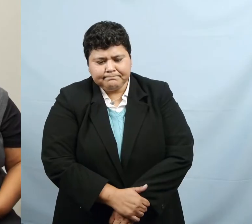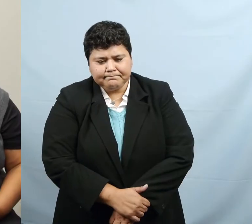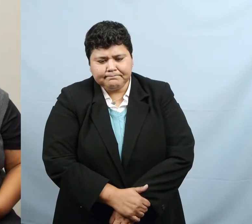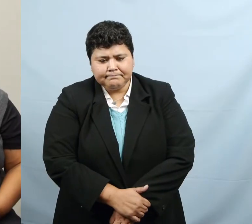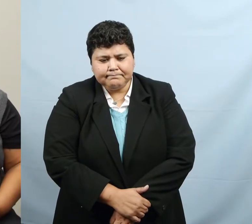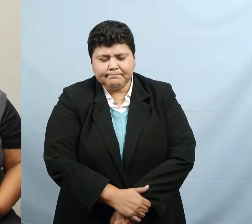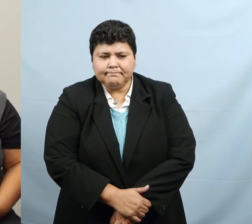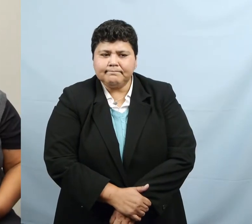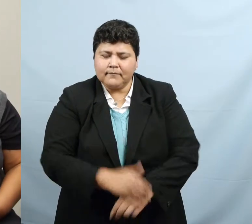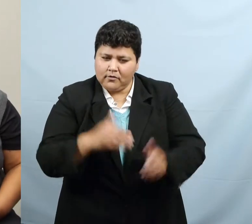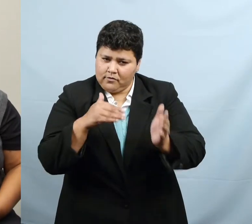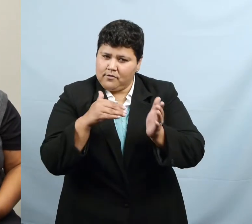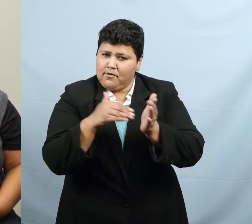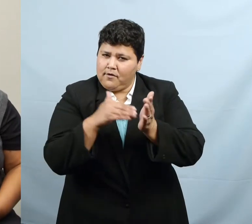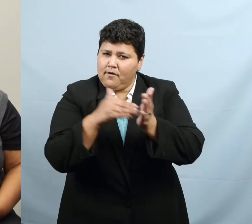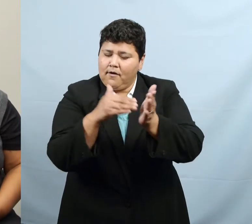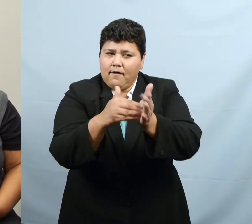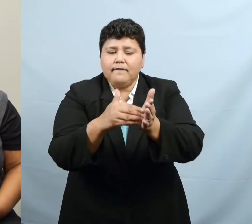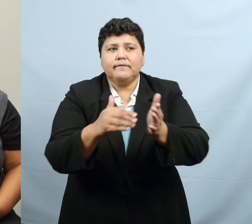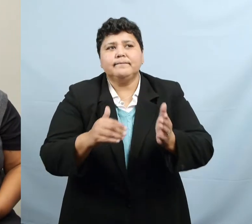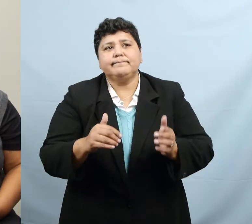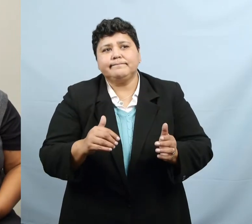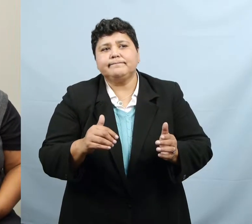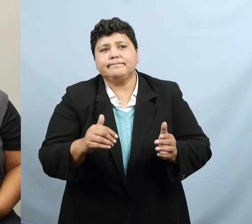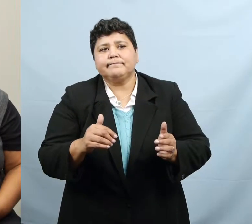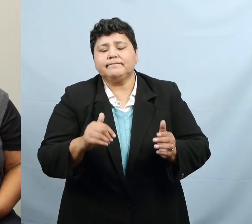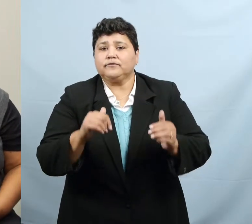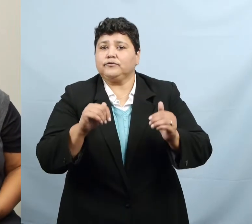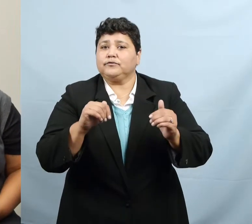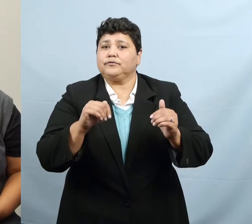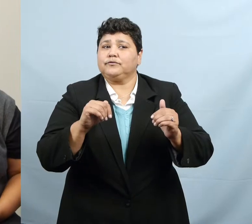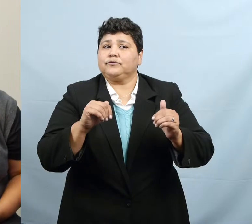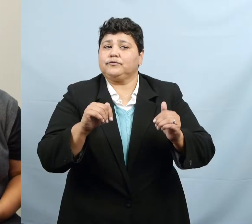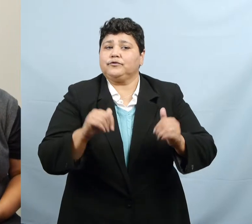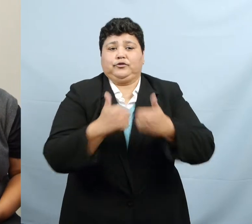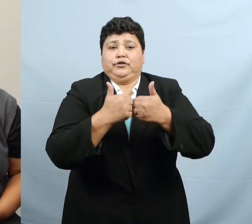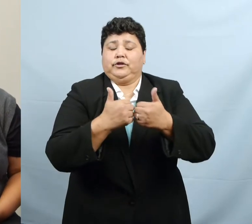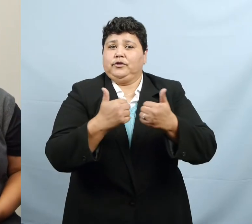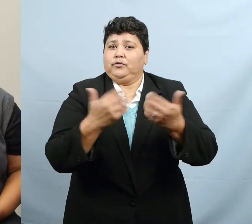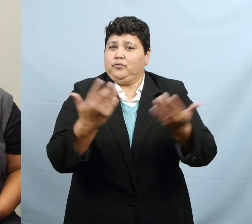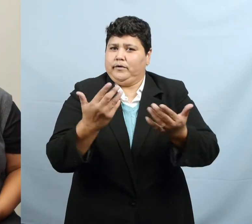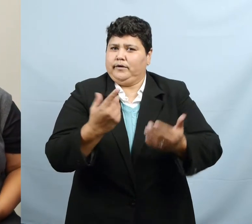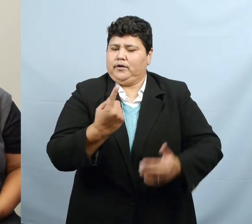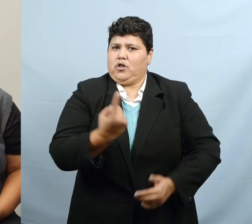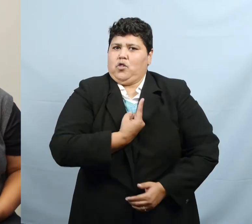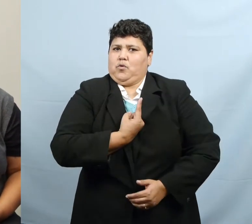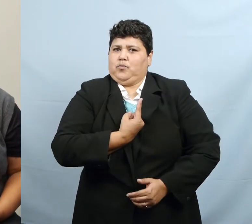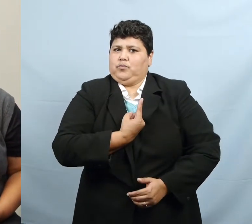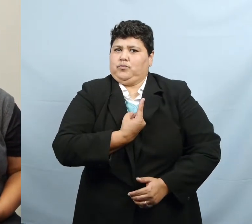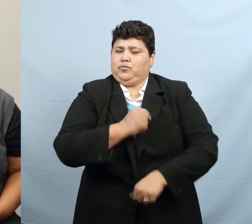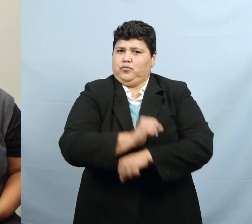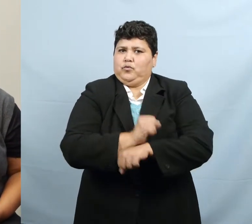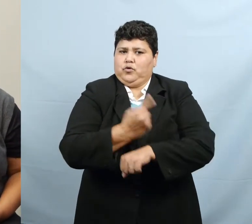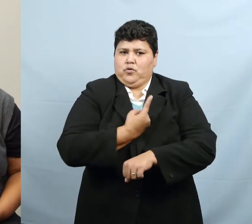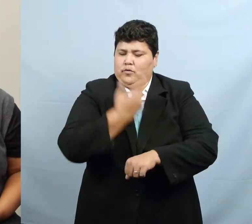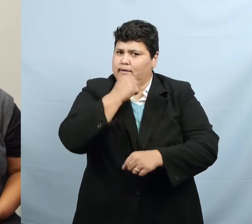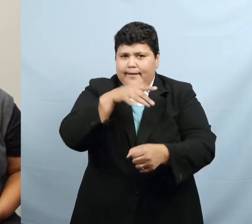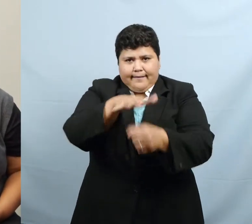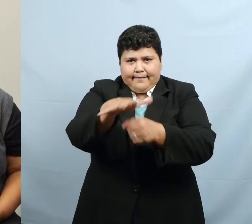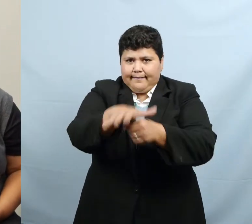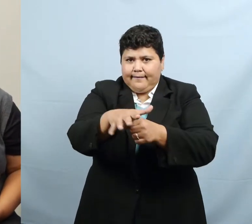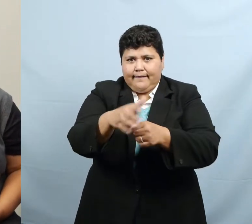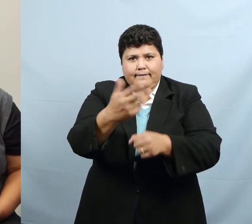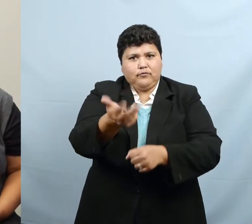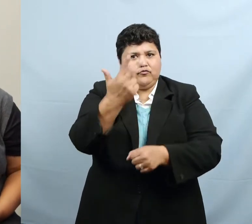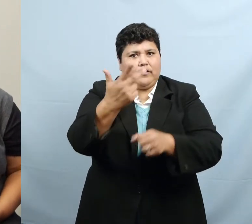A lot of times the challenges is having to work alone where there isn't enough trilingual interpreters out